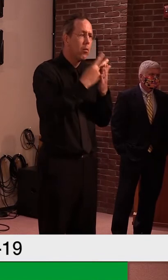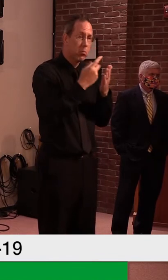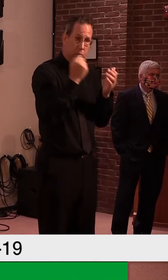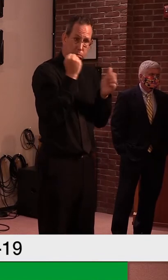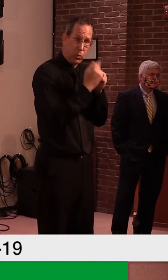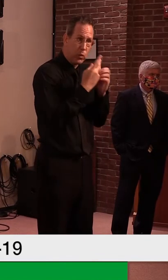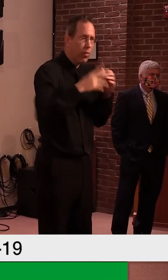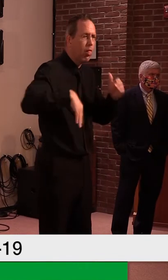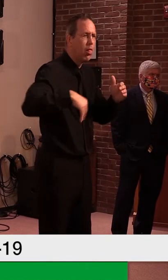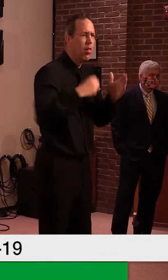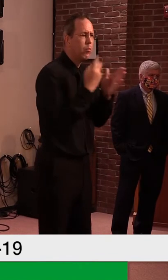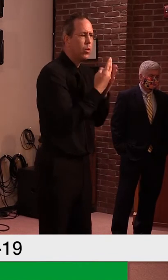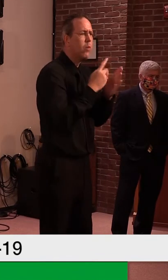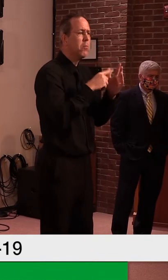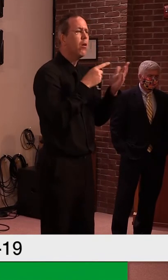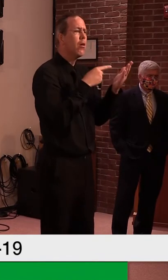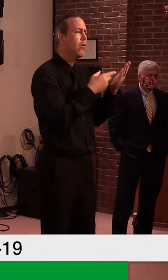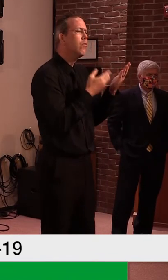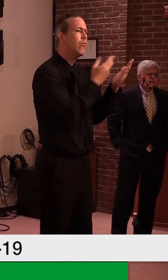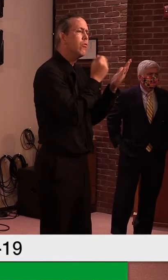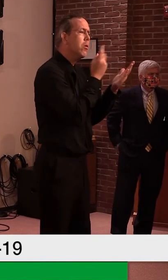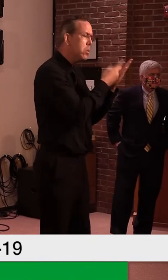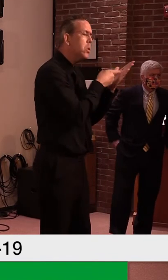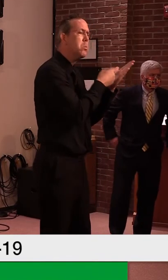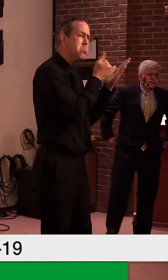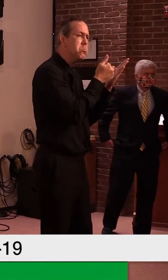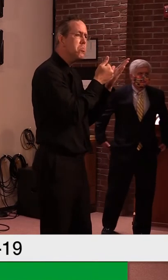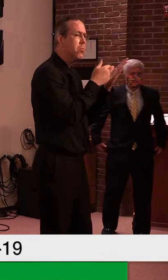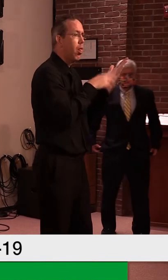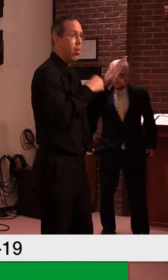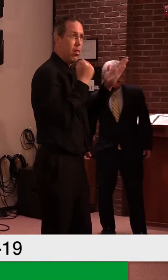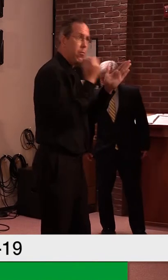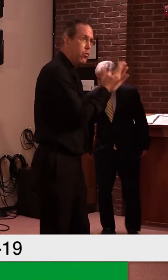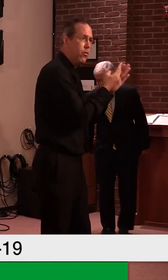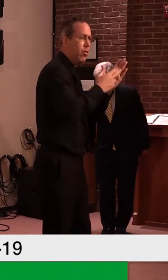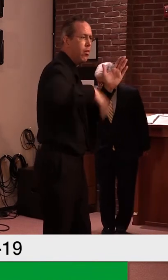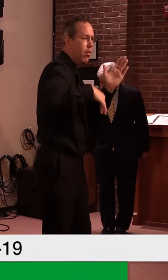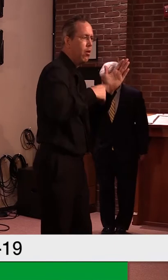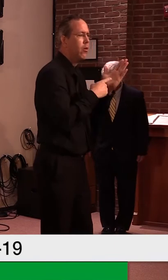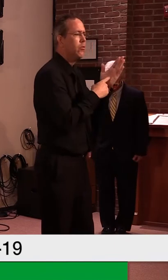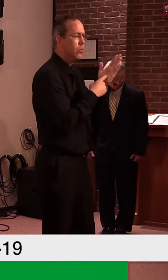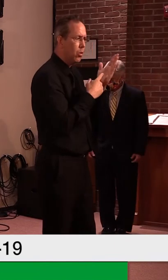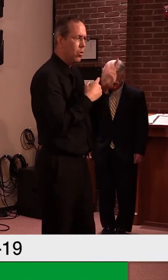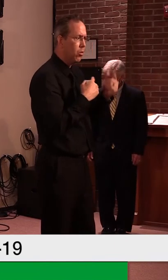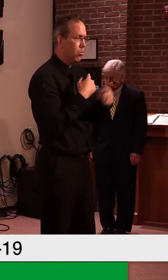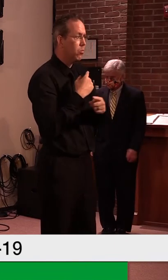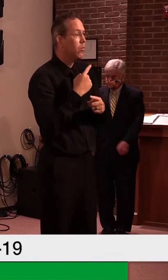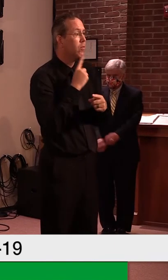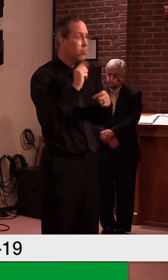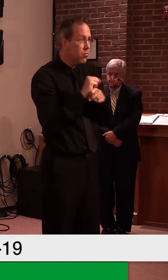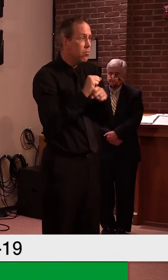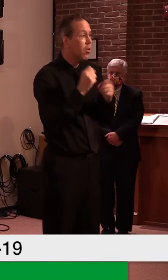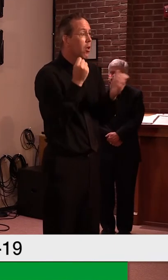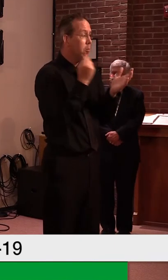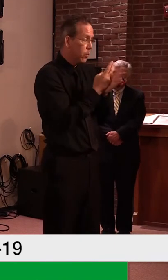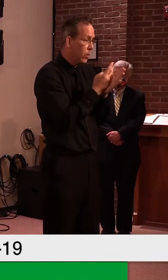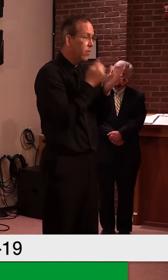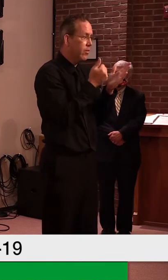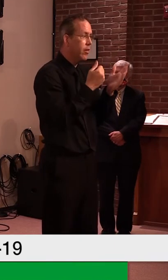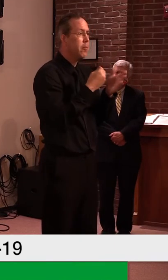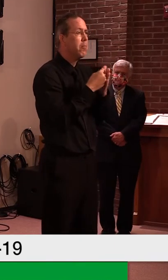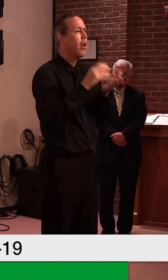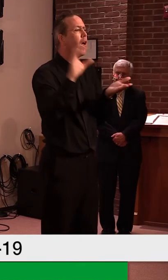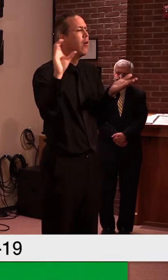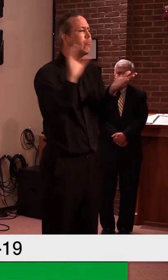wondering, Okay. And wondering if there will be grant funds available should they be approved? Is that correct? Yes. Correct. Yes. Okay.